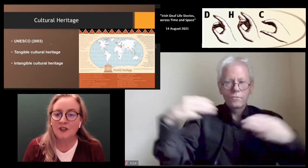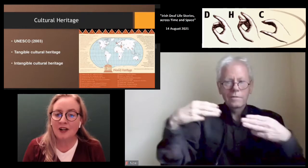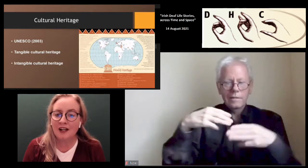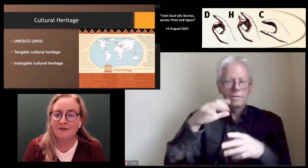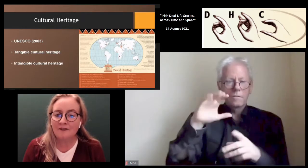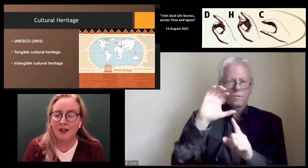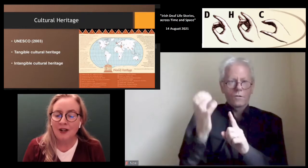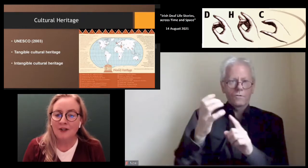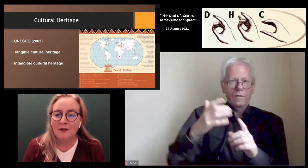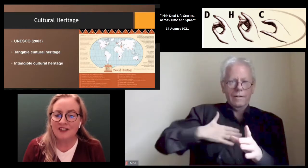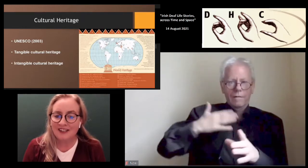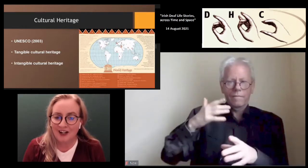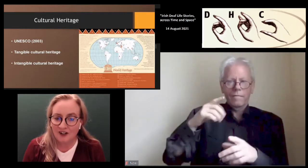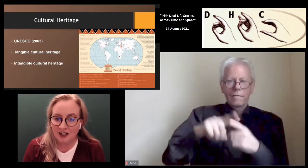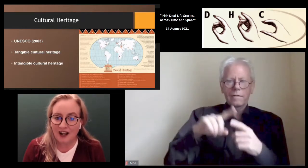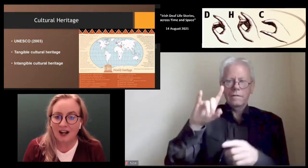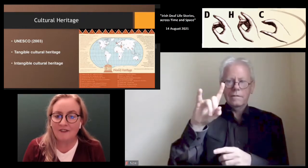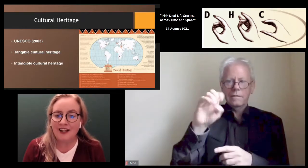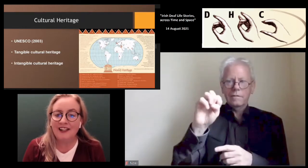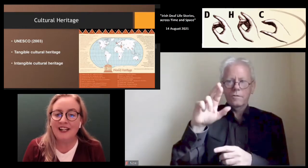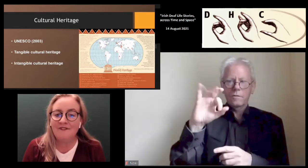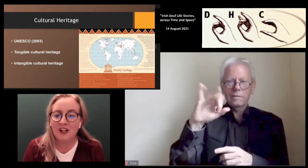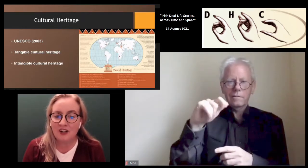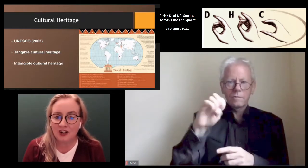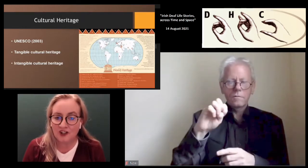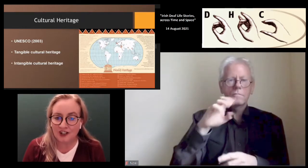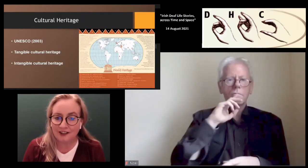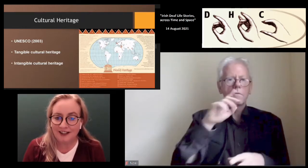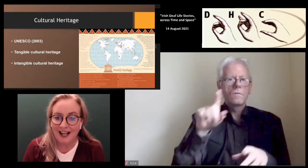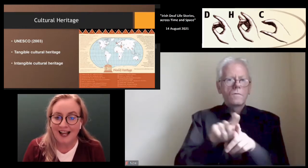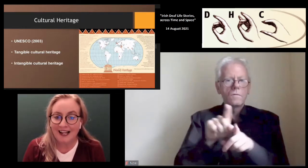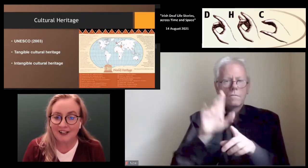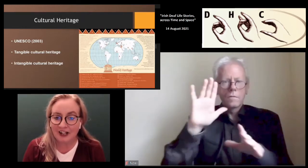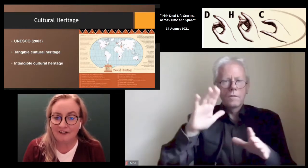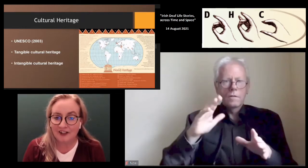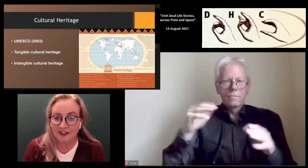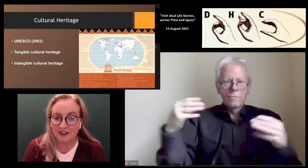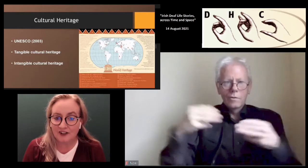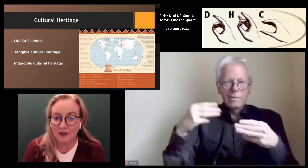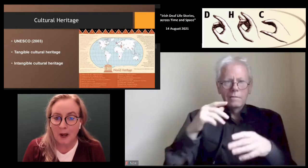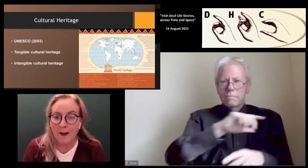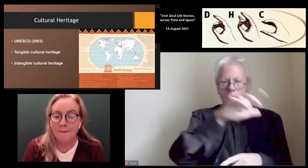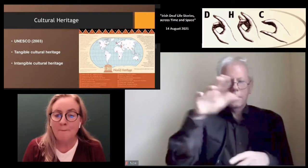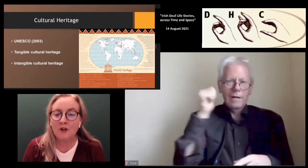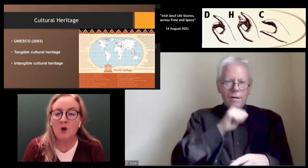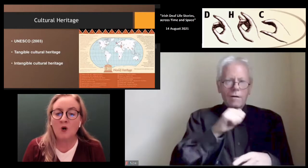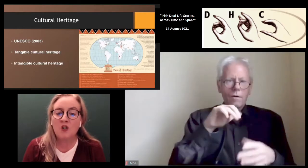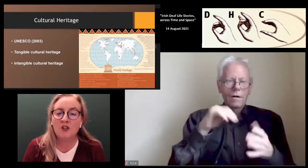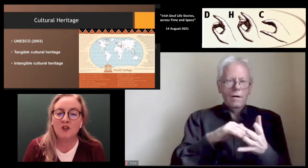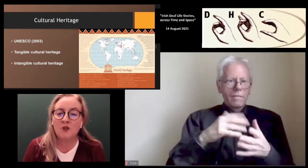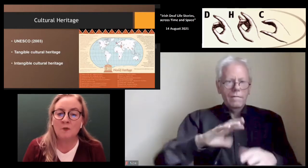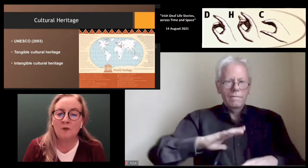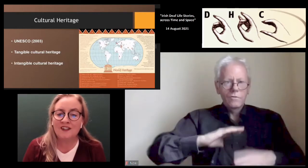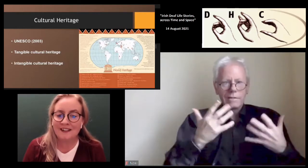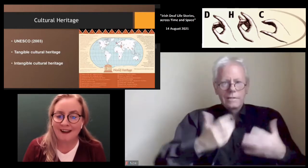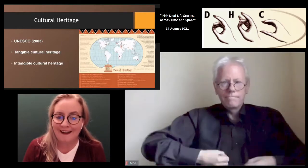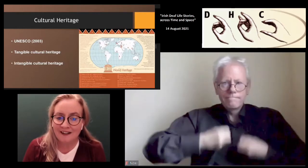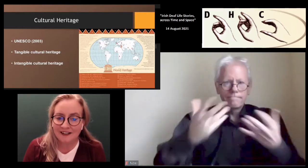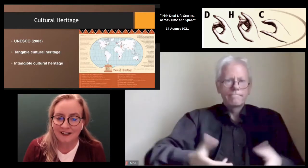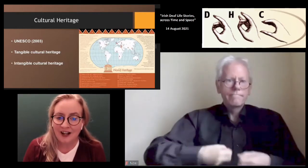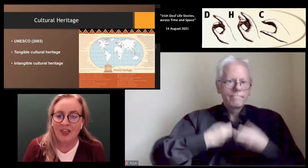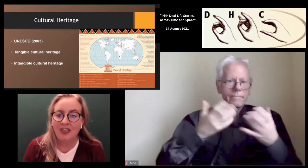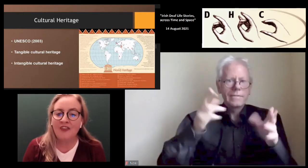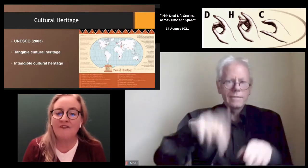and to have the protection of living culture and heritage. But also to